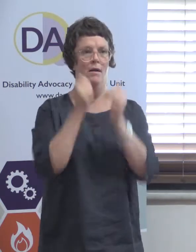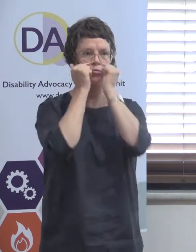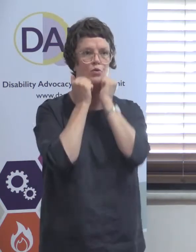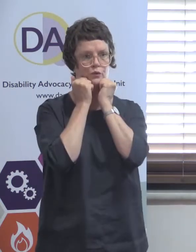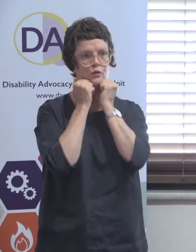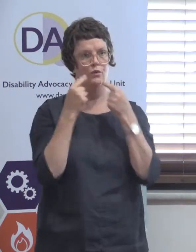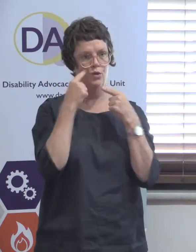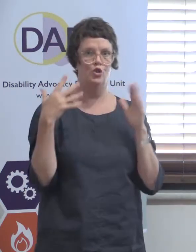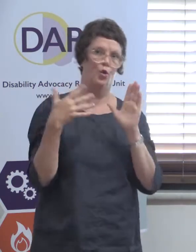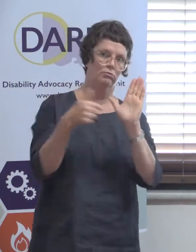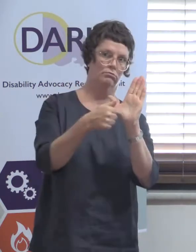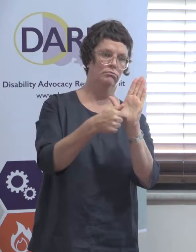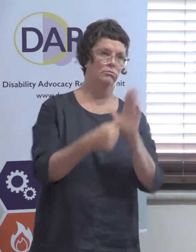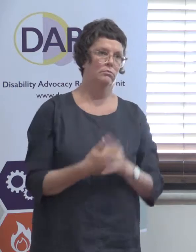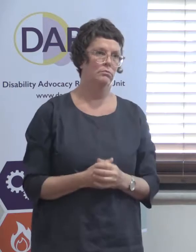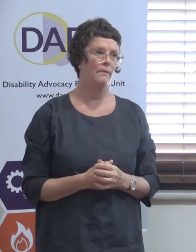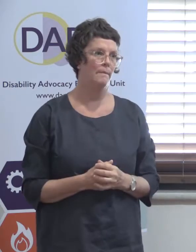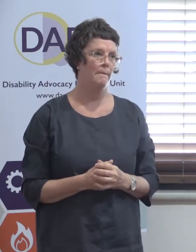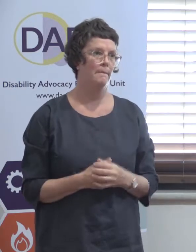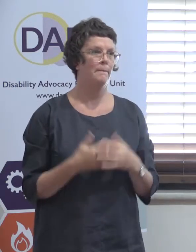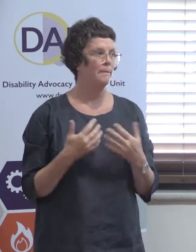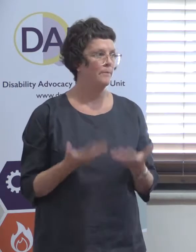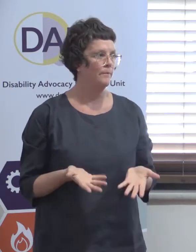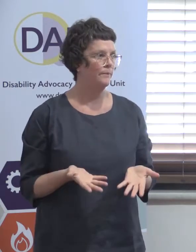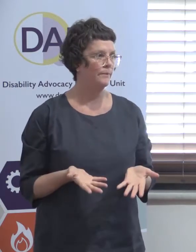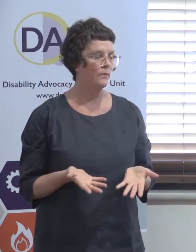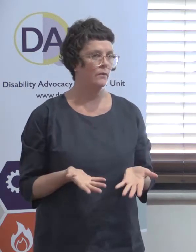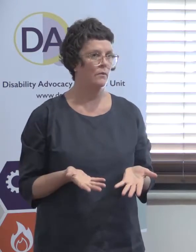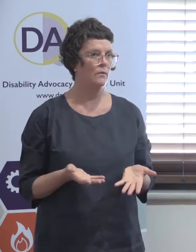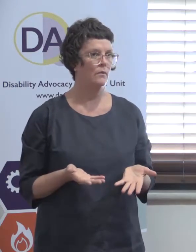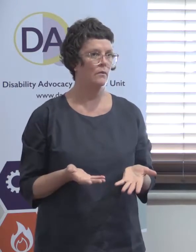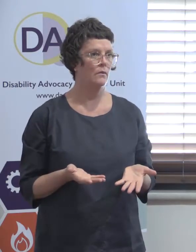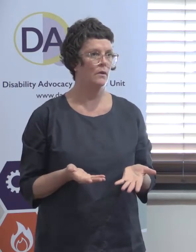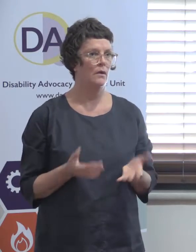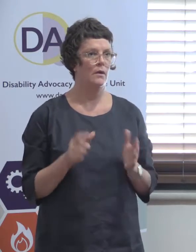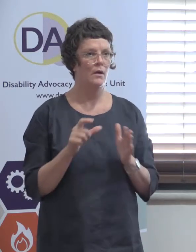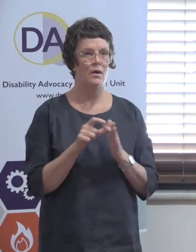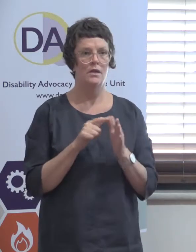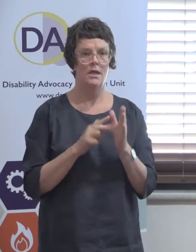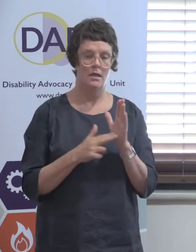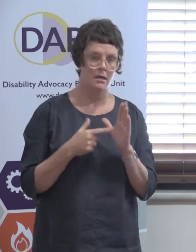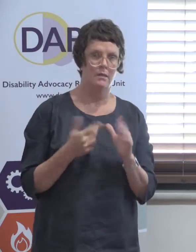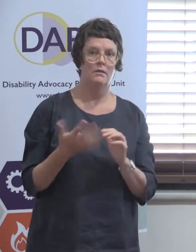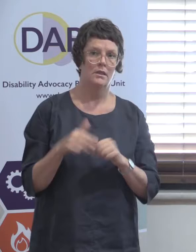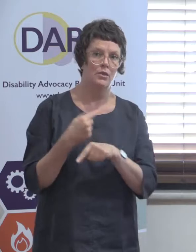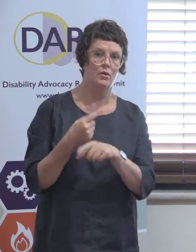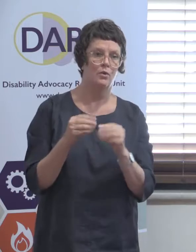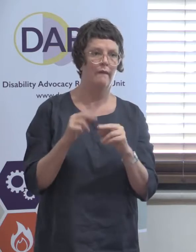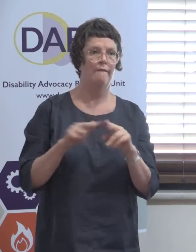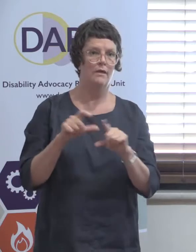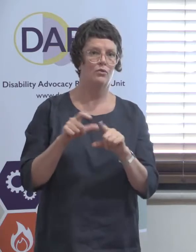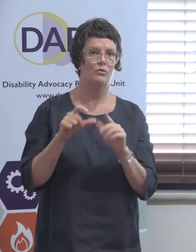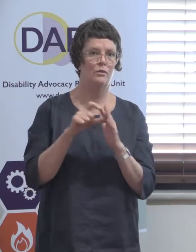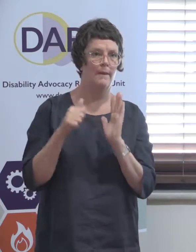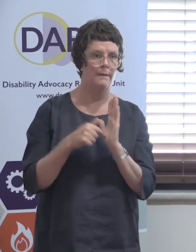So we, we had, we had spoken to the Federal Department of Social Services about